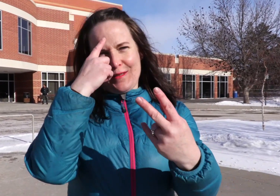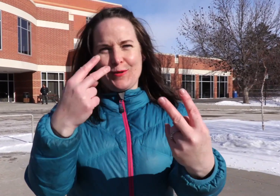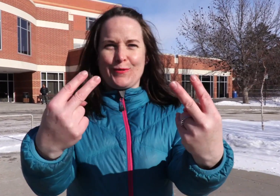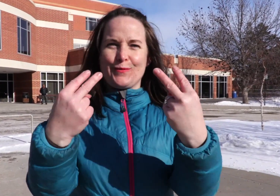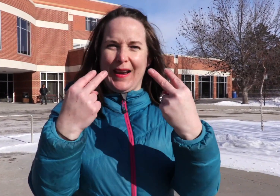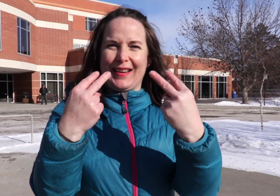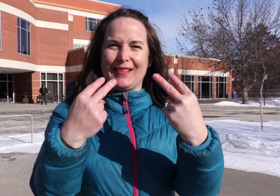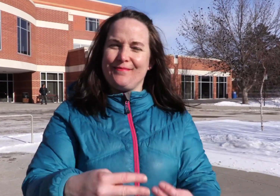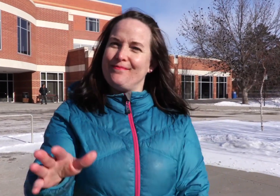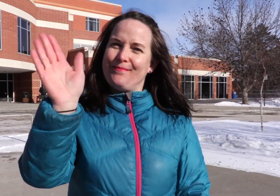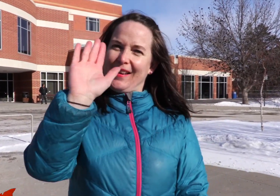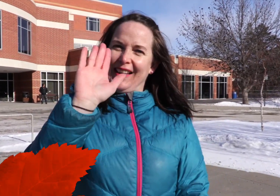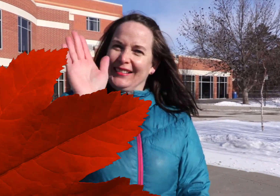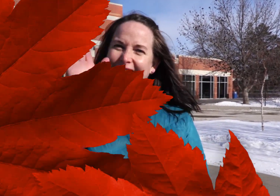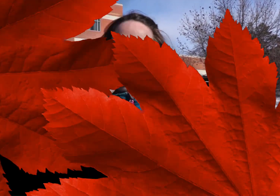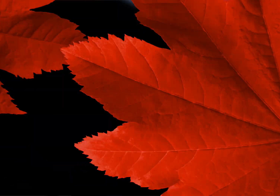Thank you so much for watching. Bye bye.